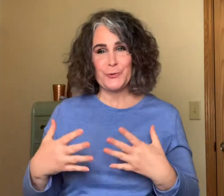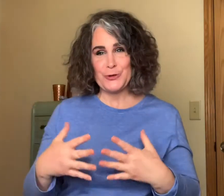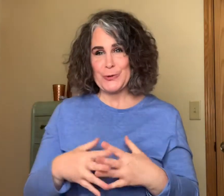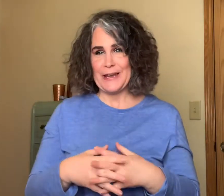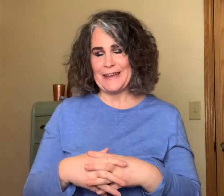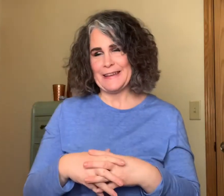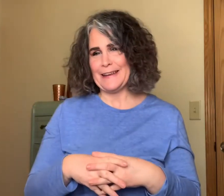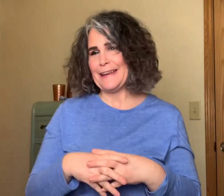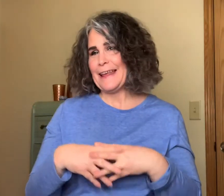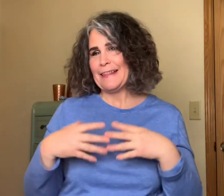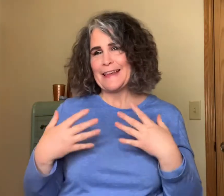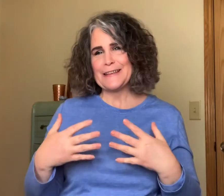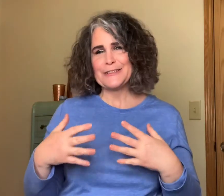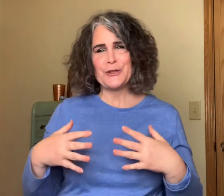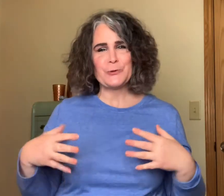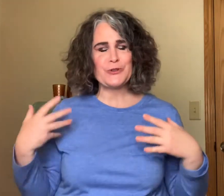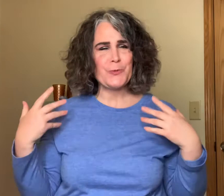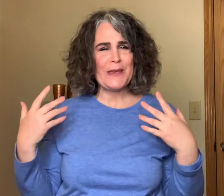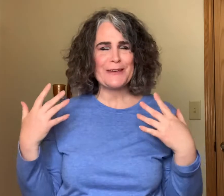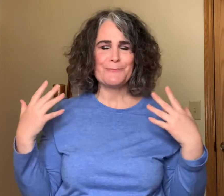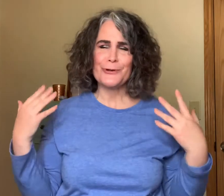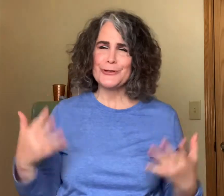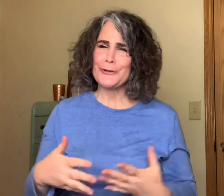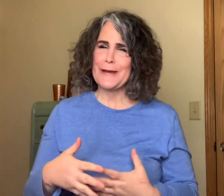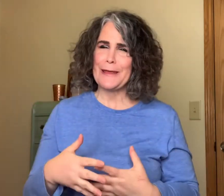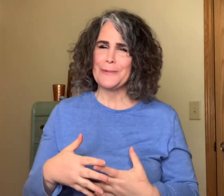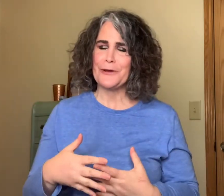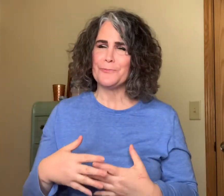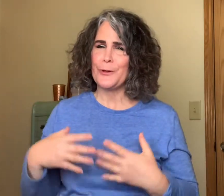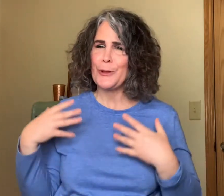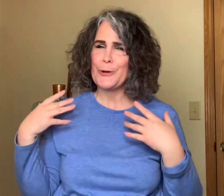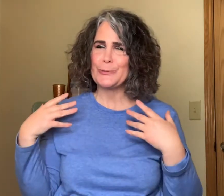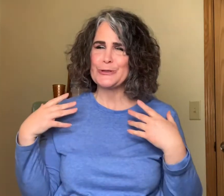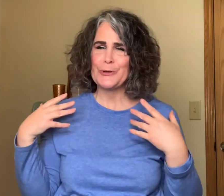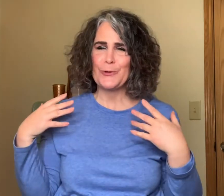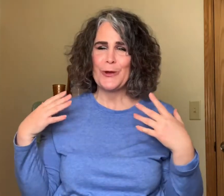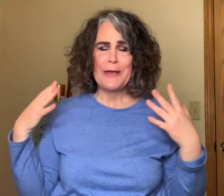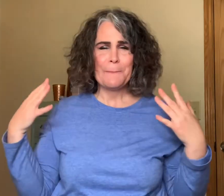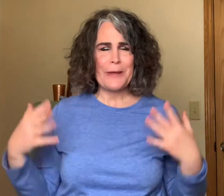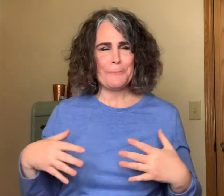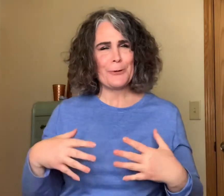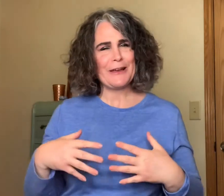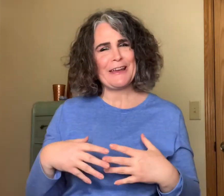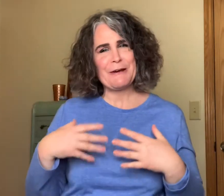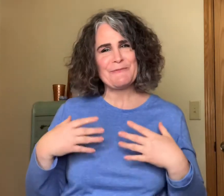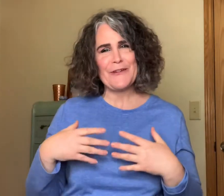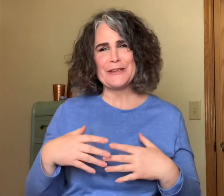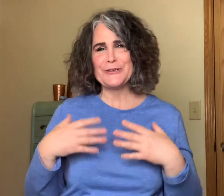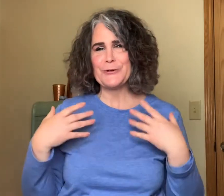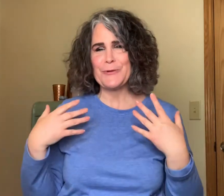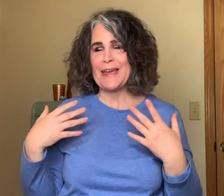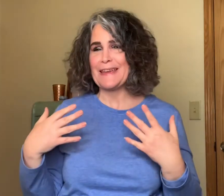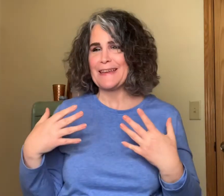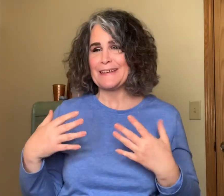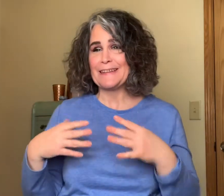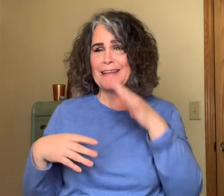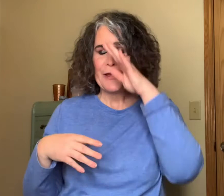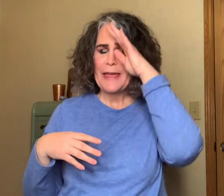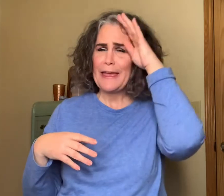join in. Let us know so we can put your name down below so people can come find you and and